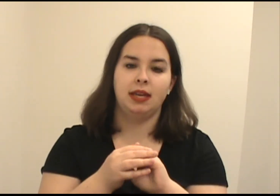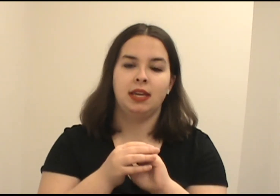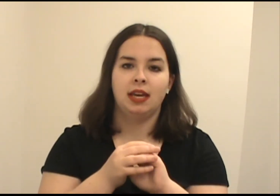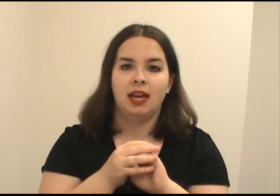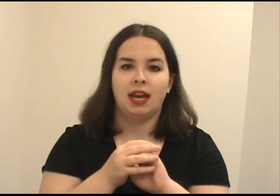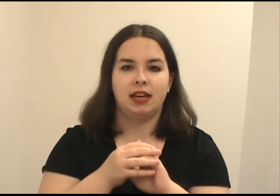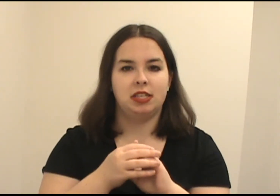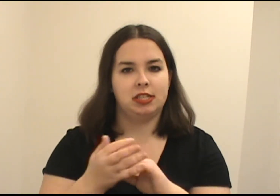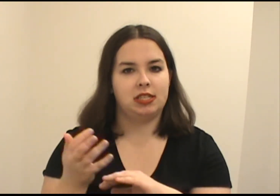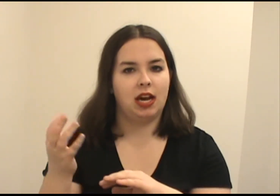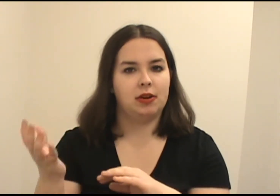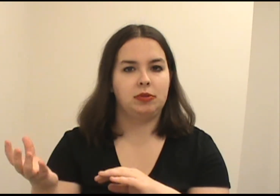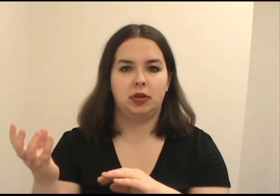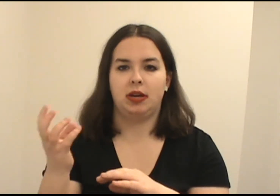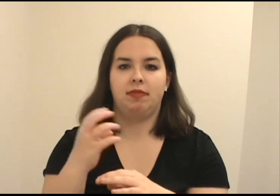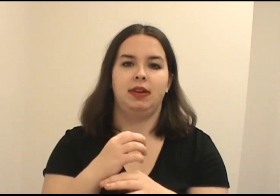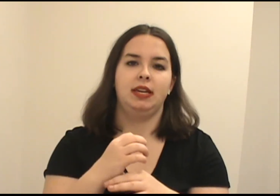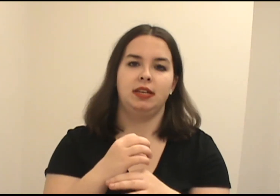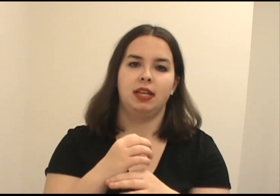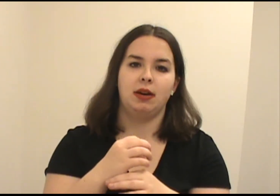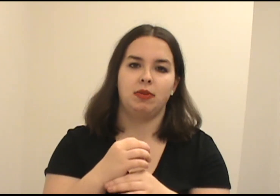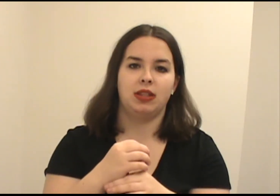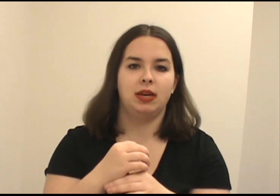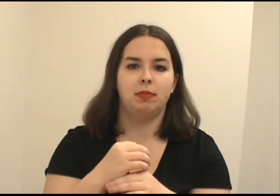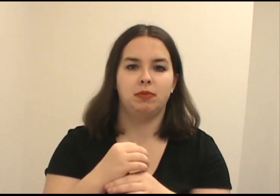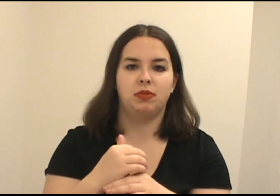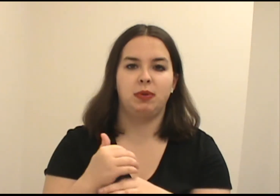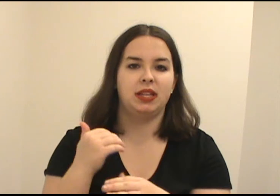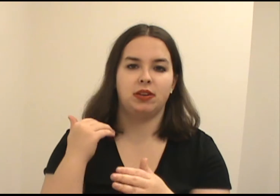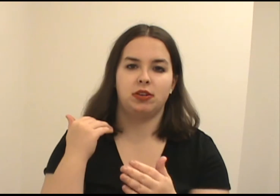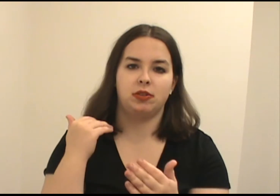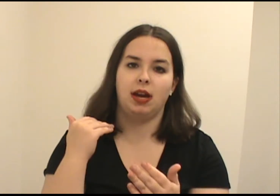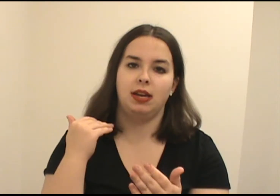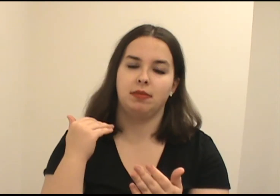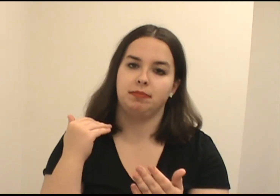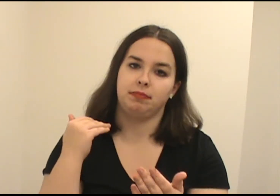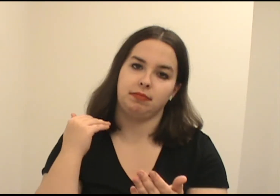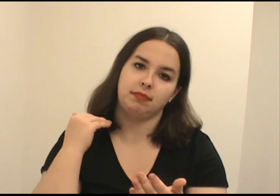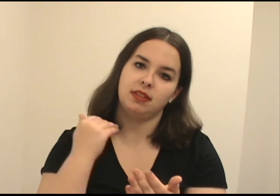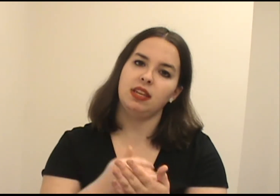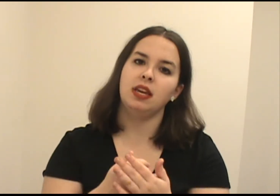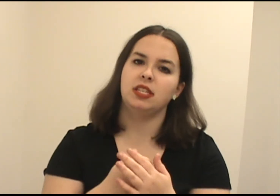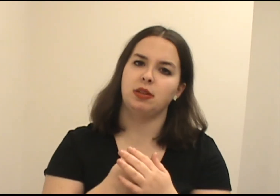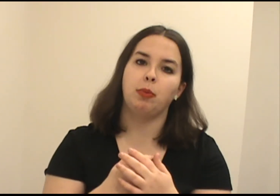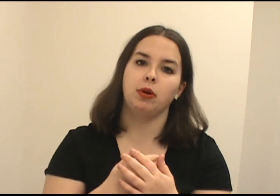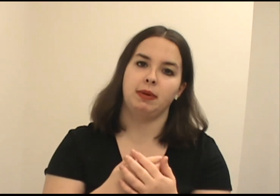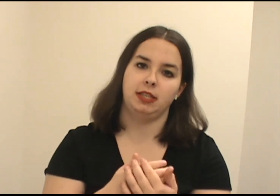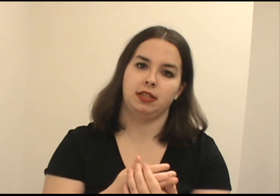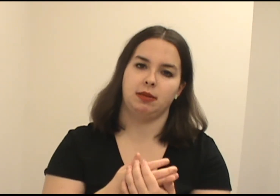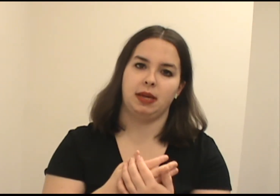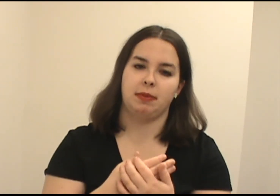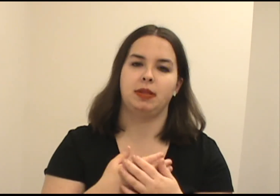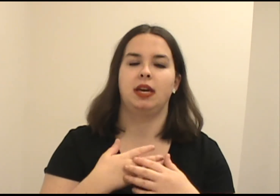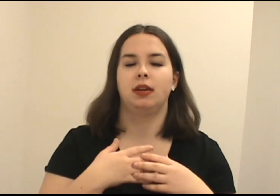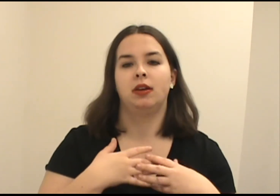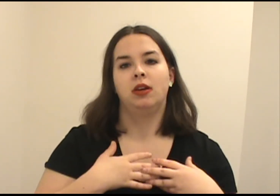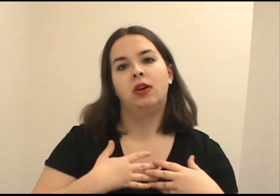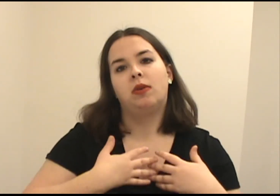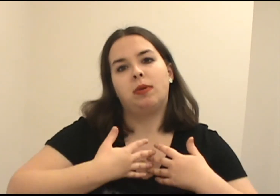and just how John fit into that with him being there to try and support Manchester Black. then when